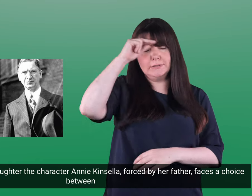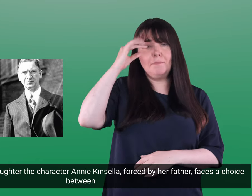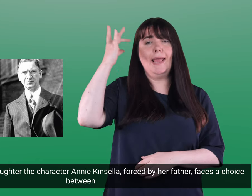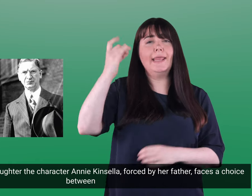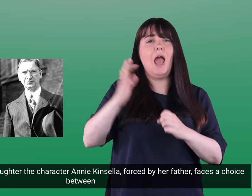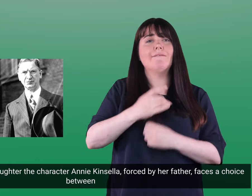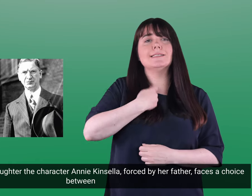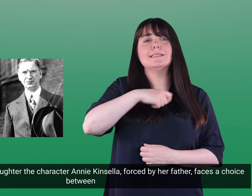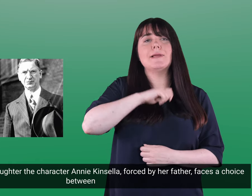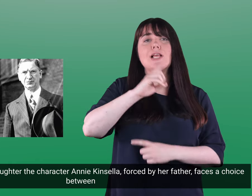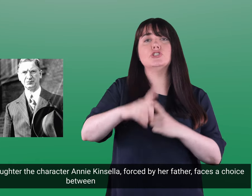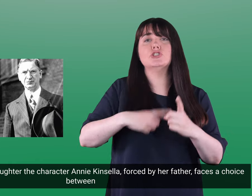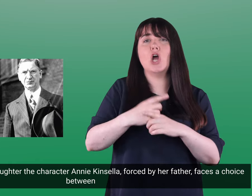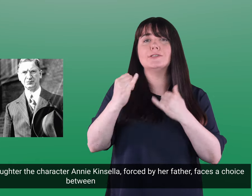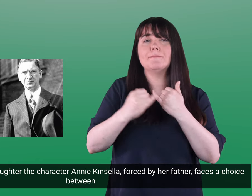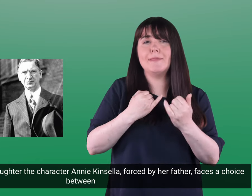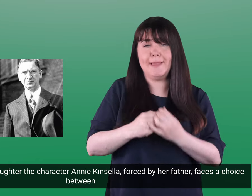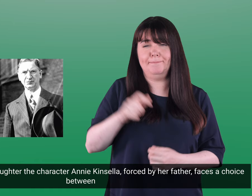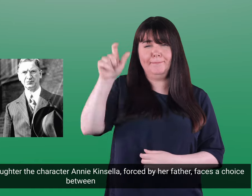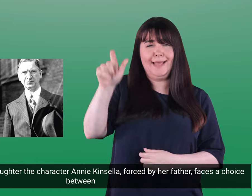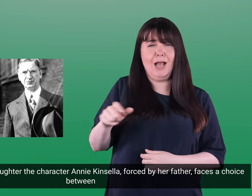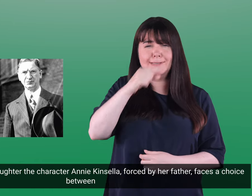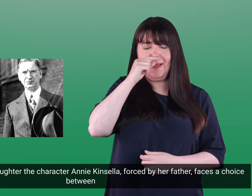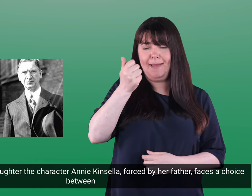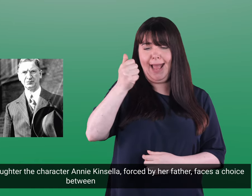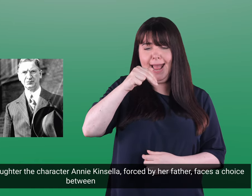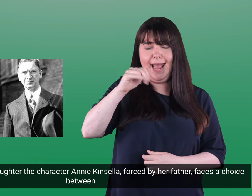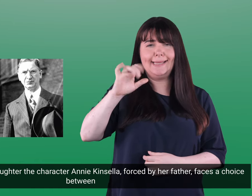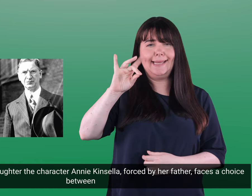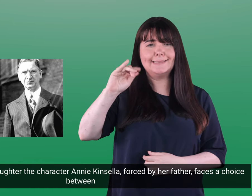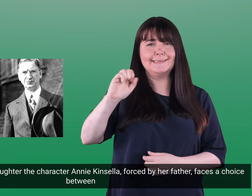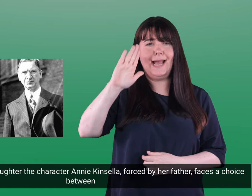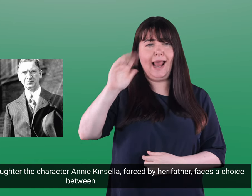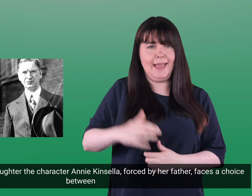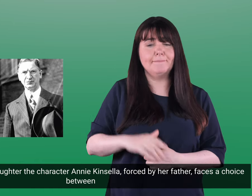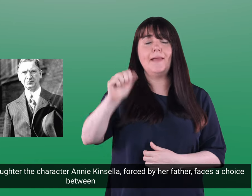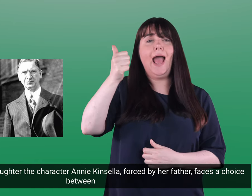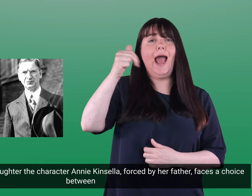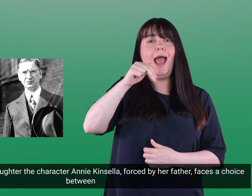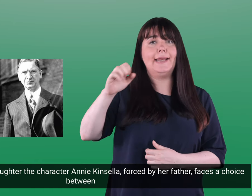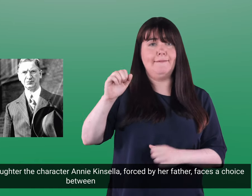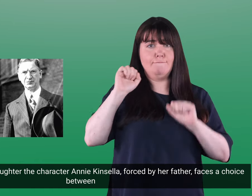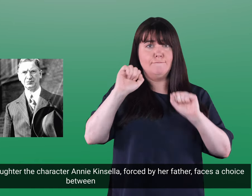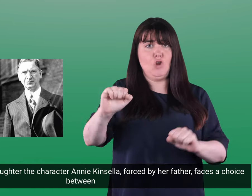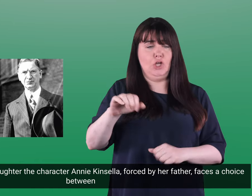In The King of Spain's Daughter The character, Annie Kinsla forced by her father